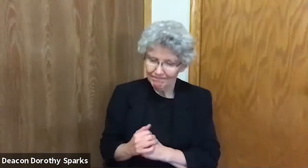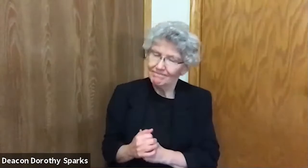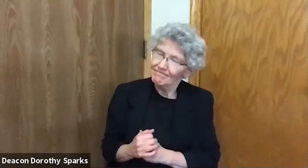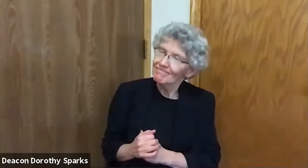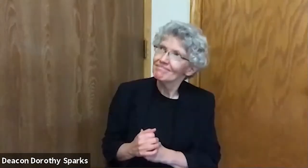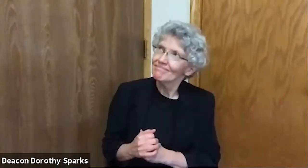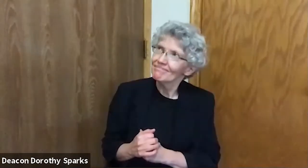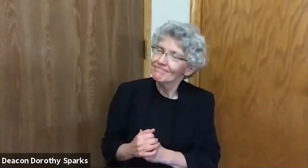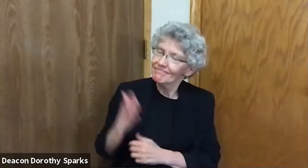The prayer for the day.